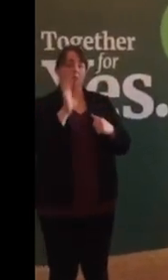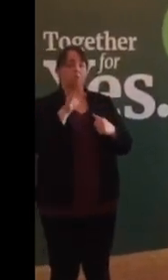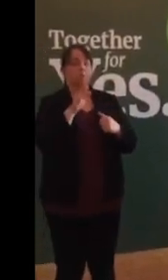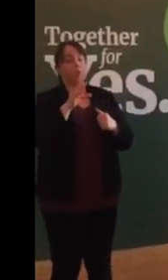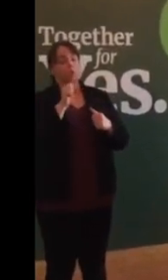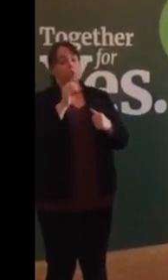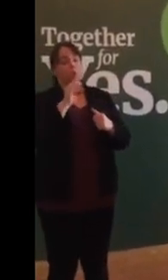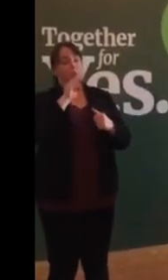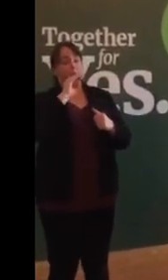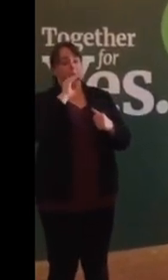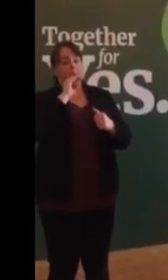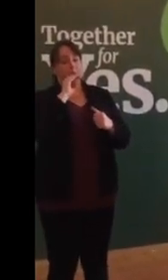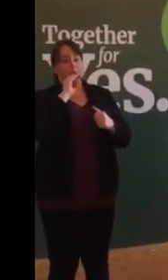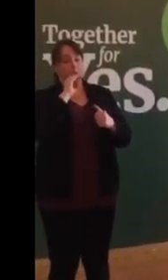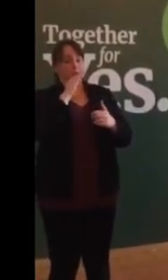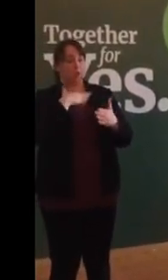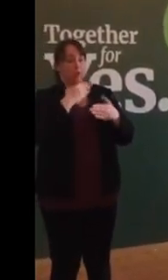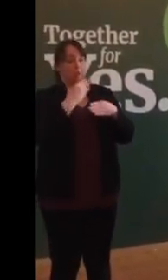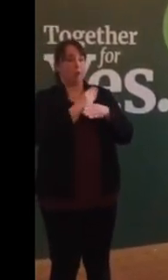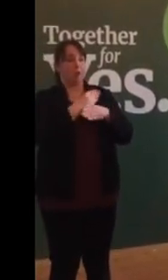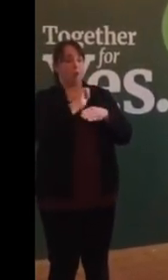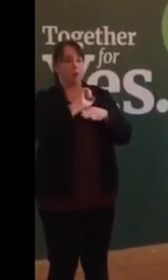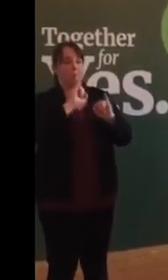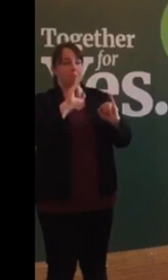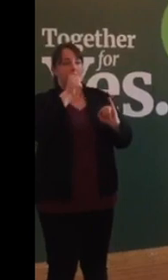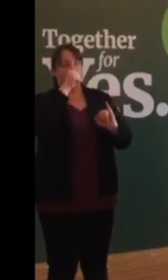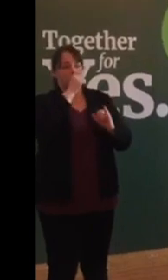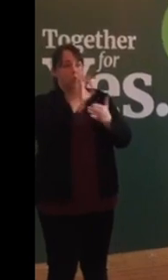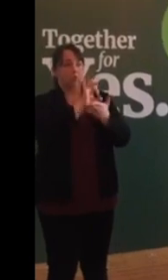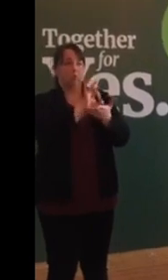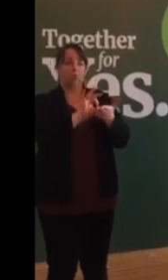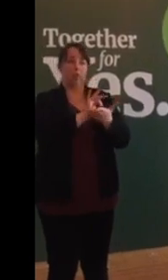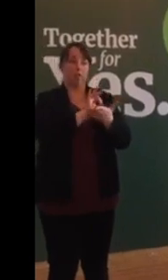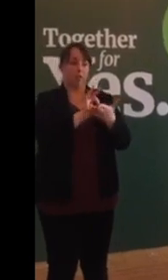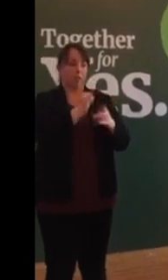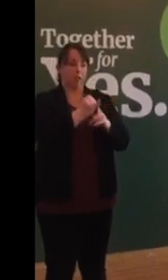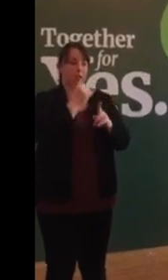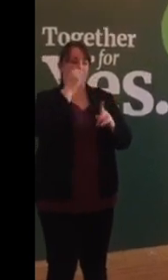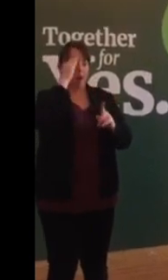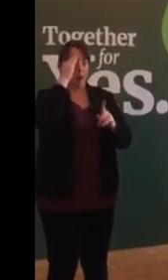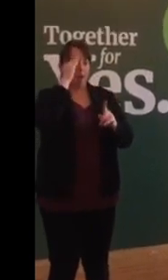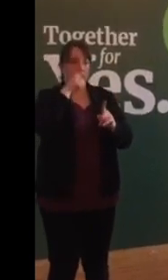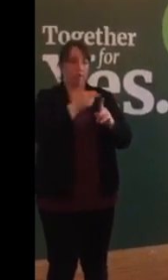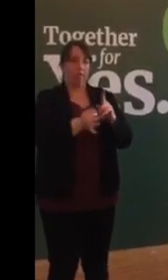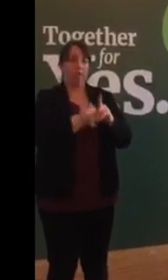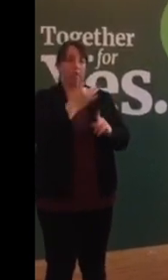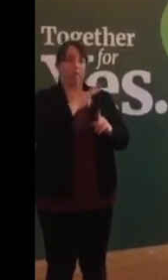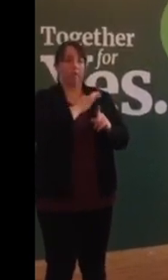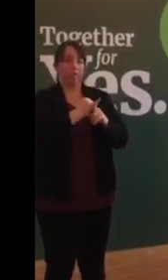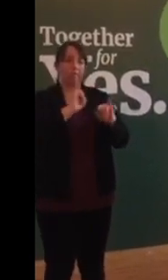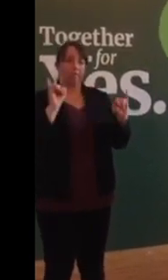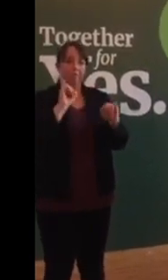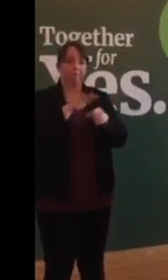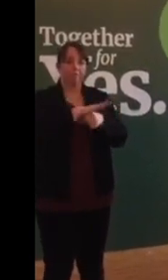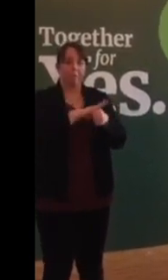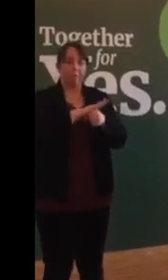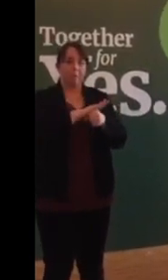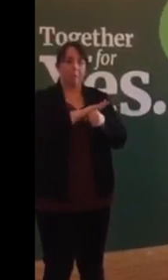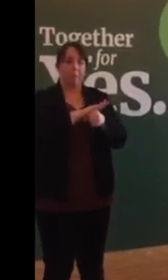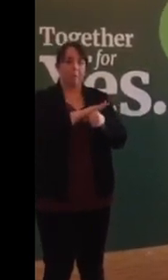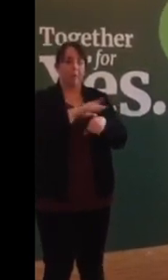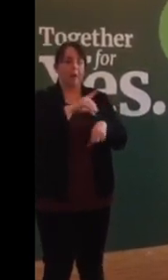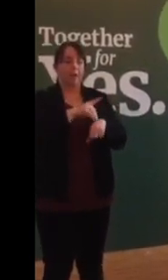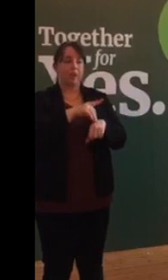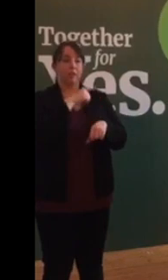So, just by a geographic of mischance, Savita found herself in this dreadful situation. And her consultant